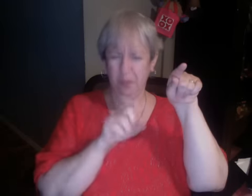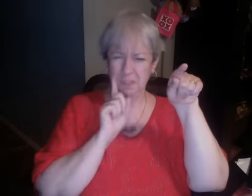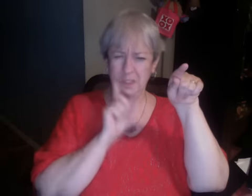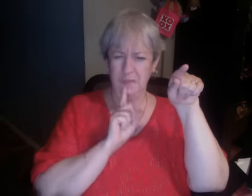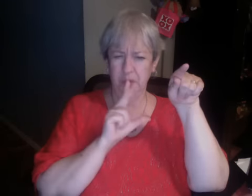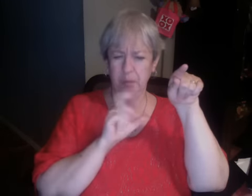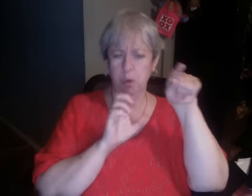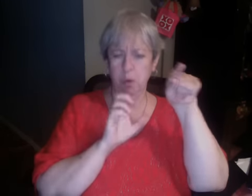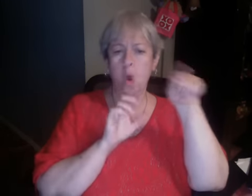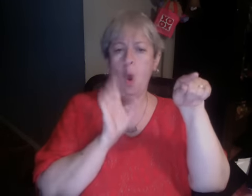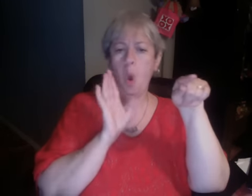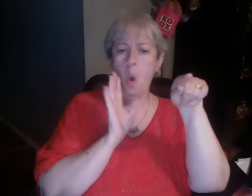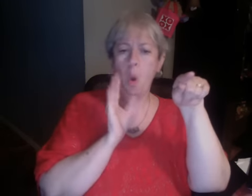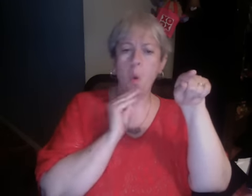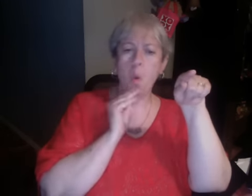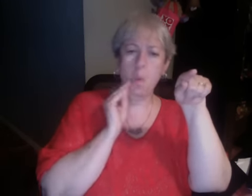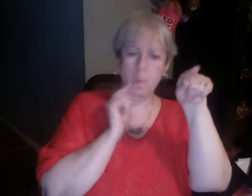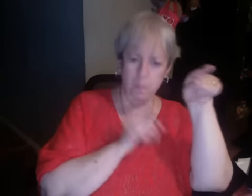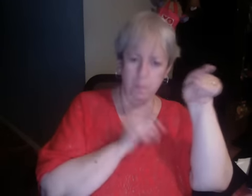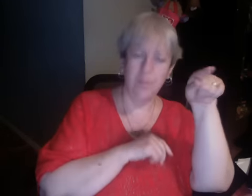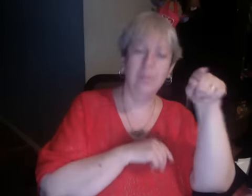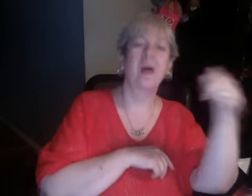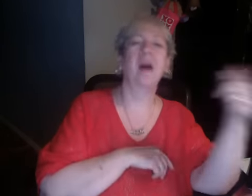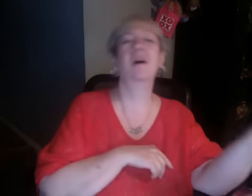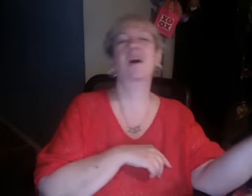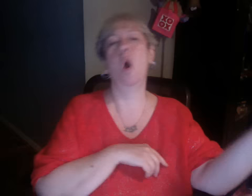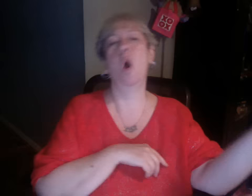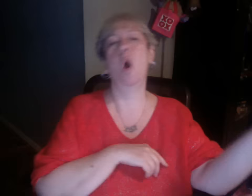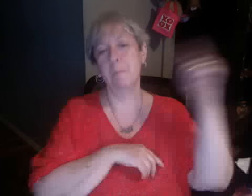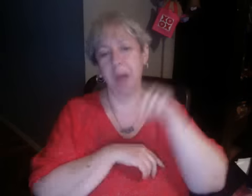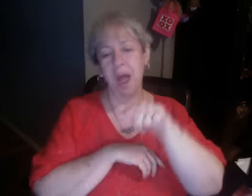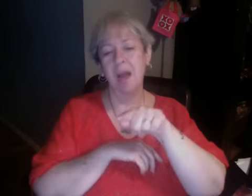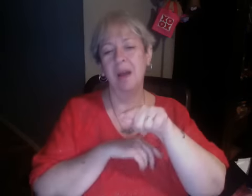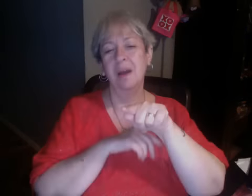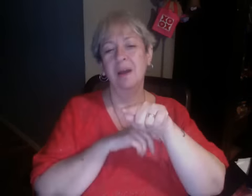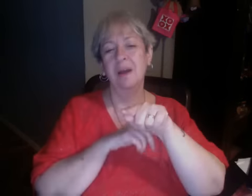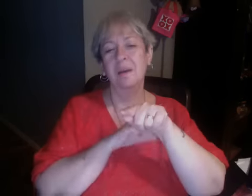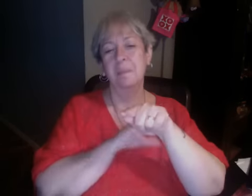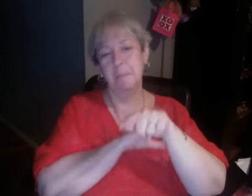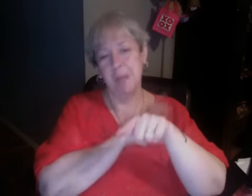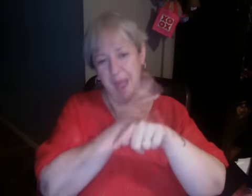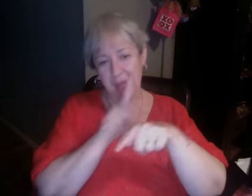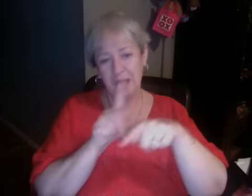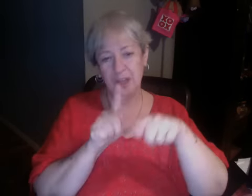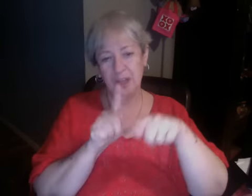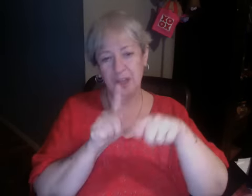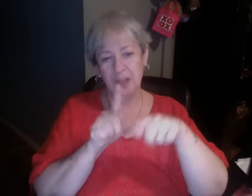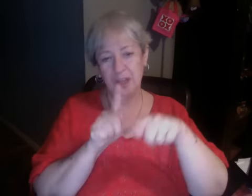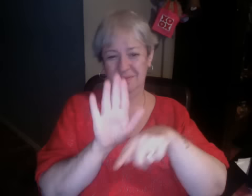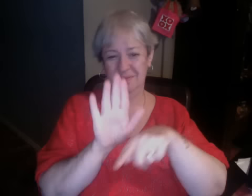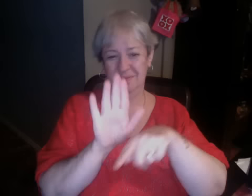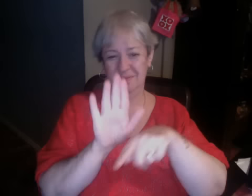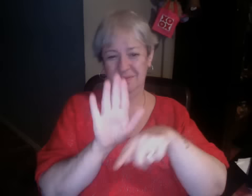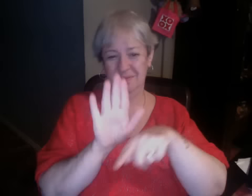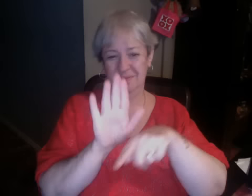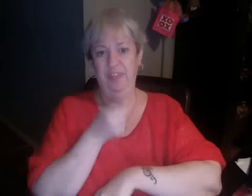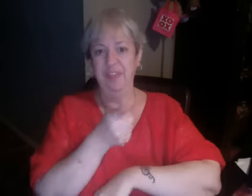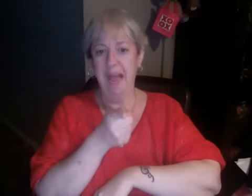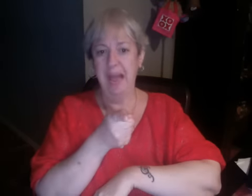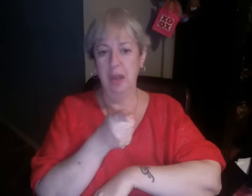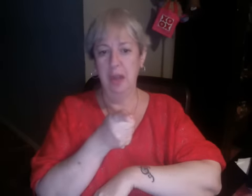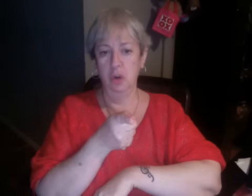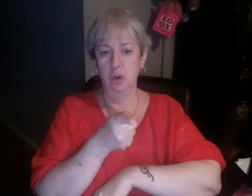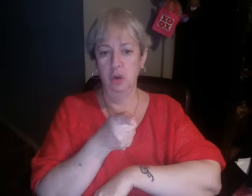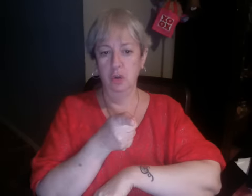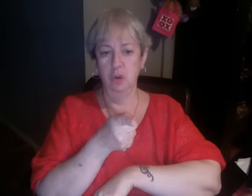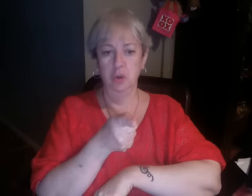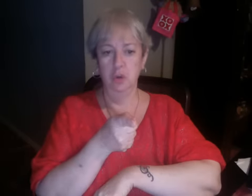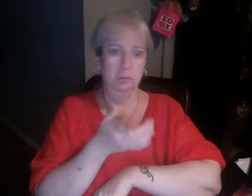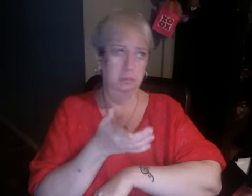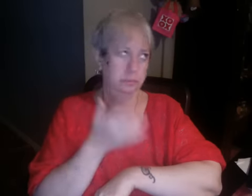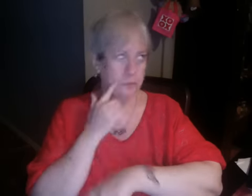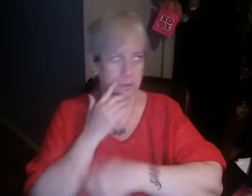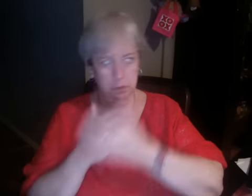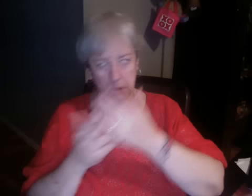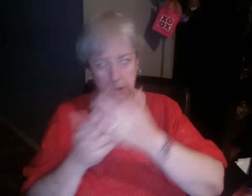attacks, different victims. Some talk about the butt of his heads. We've got the bold scroll by online. Let's face it.